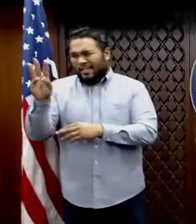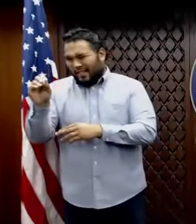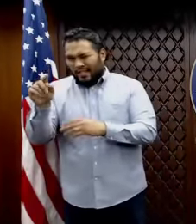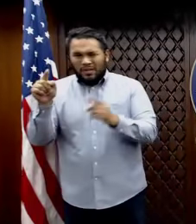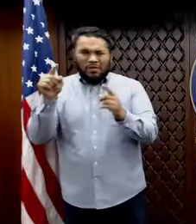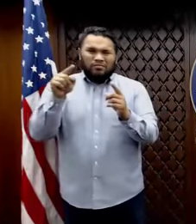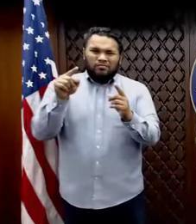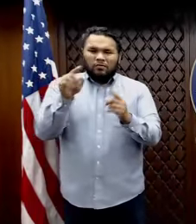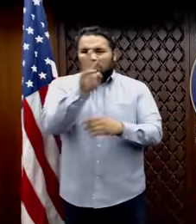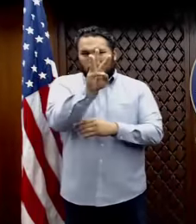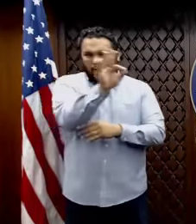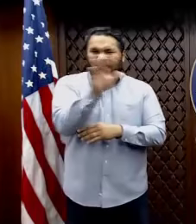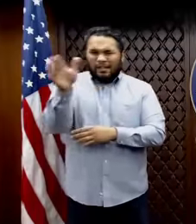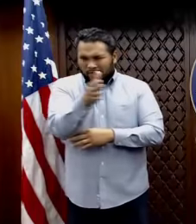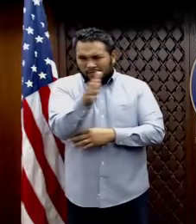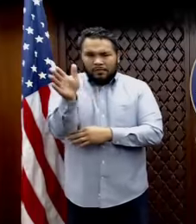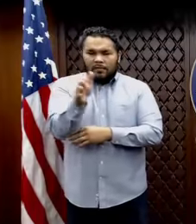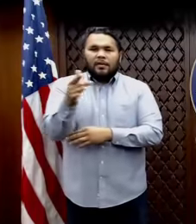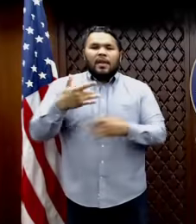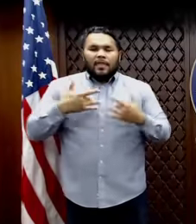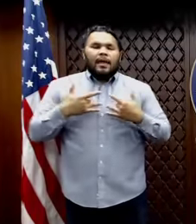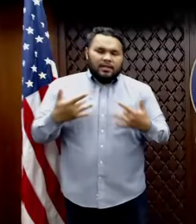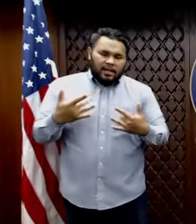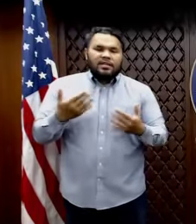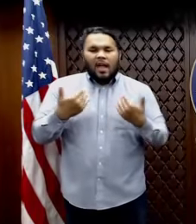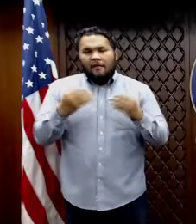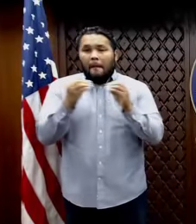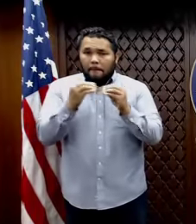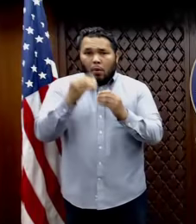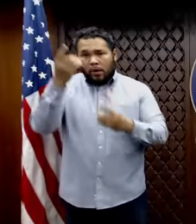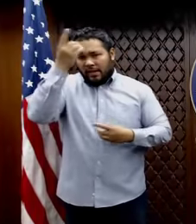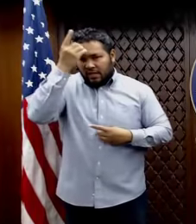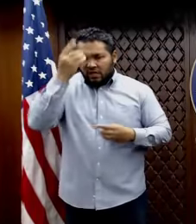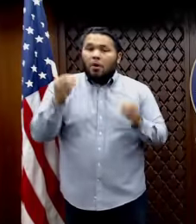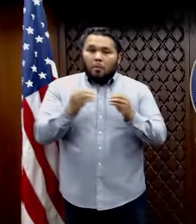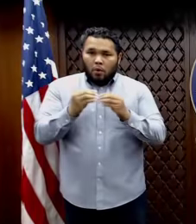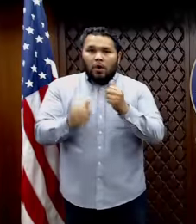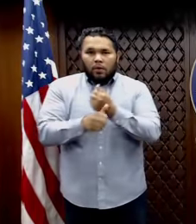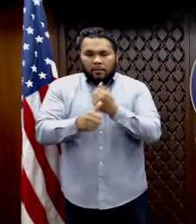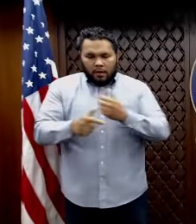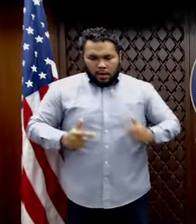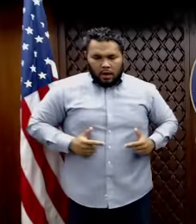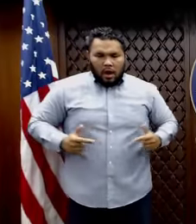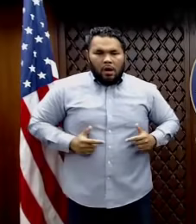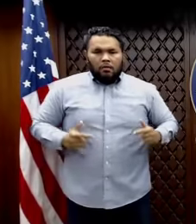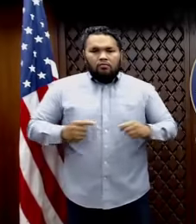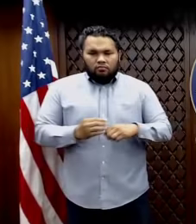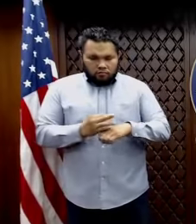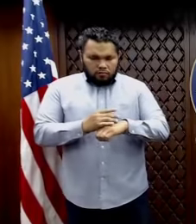in those age ranges tend to have more chronic diseases, and they're more at risk for lung infection and so on.